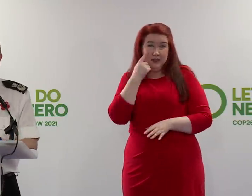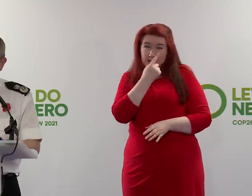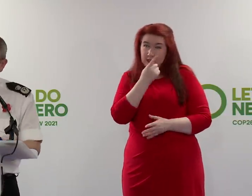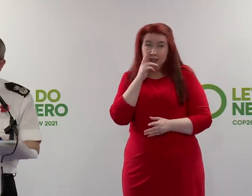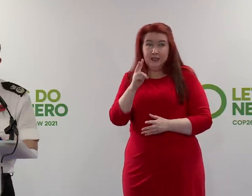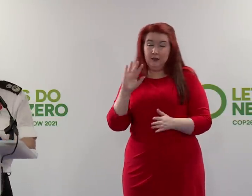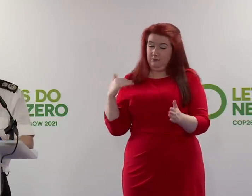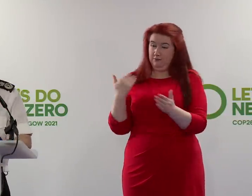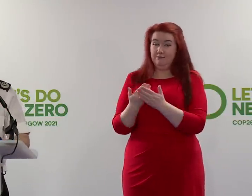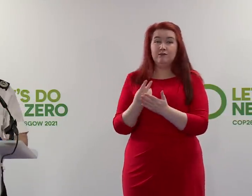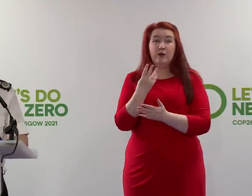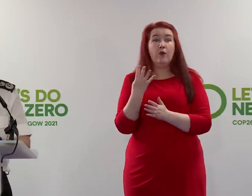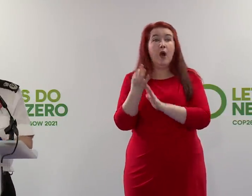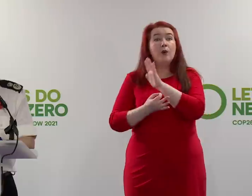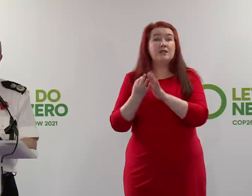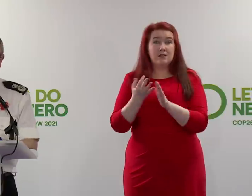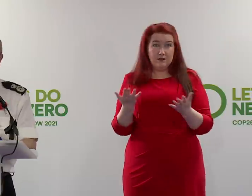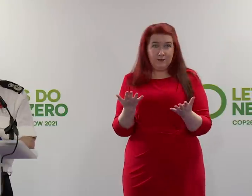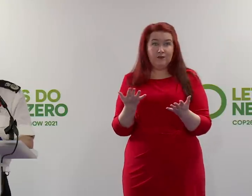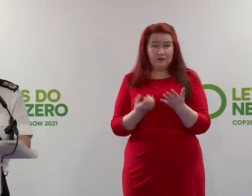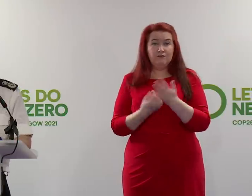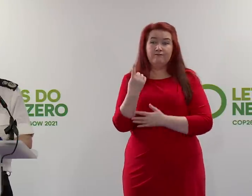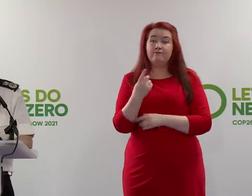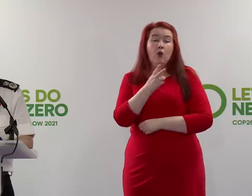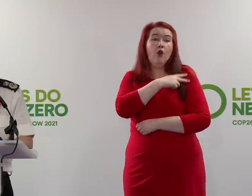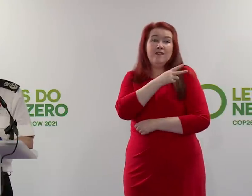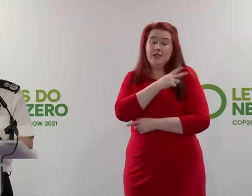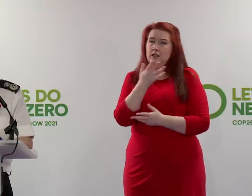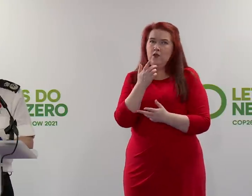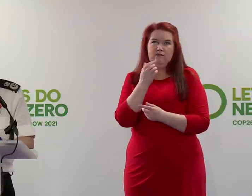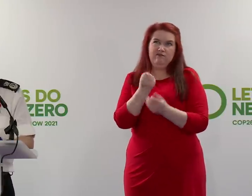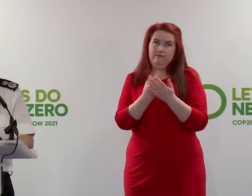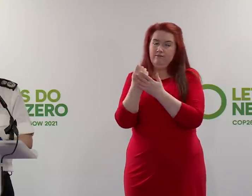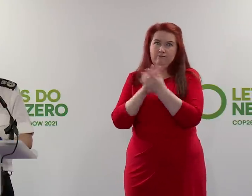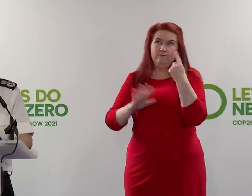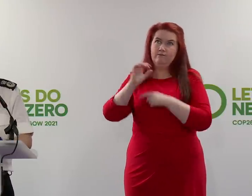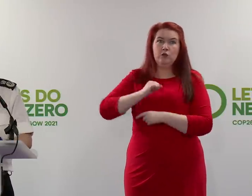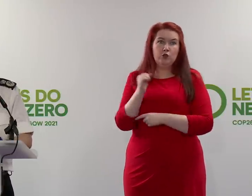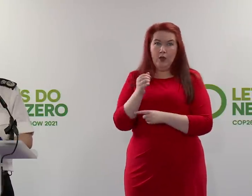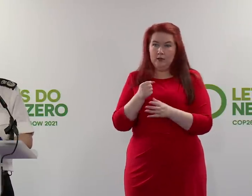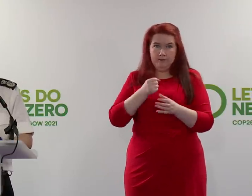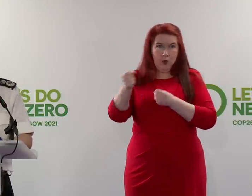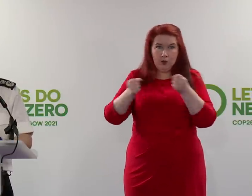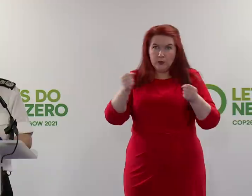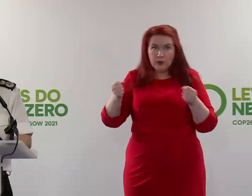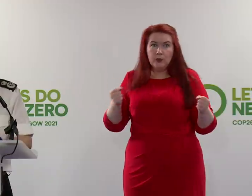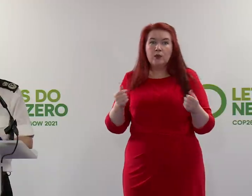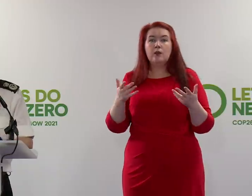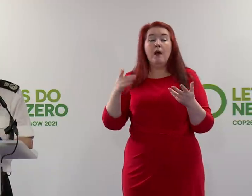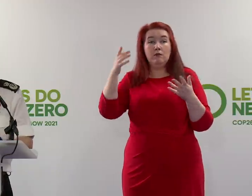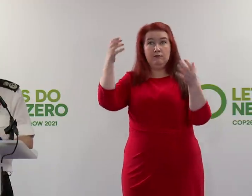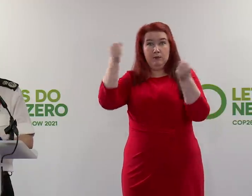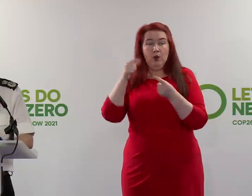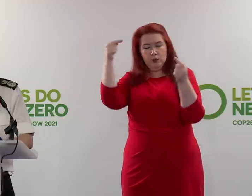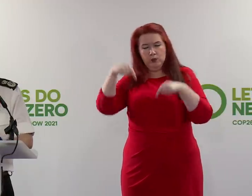period of the last 24 hours when we have had officers from many parts of Scotland deployed to the south of Scotland